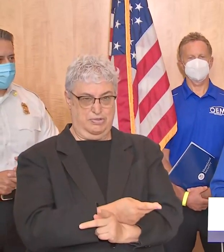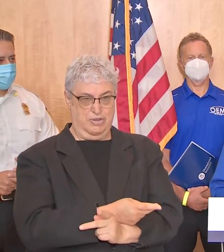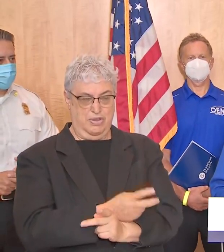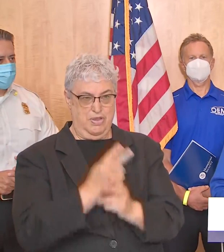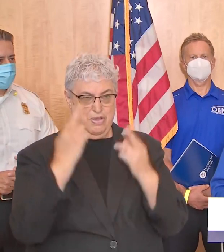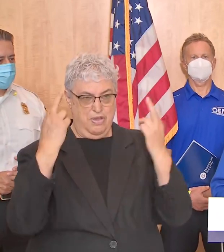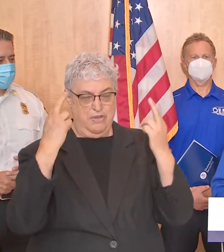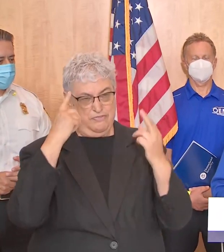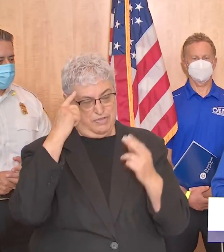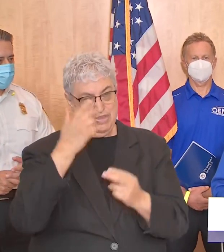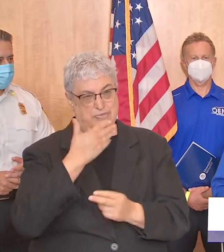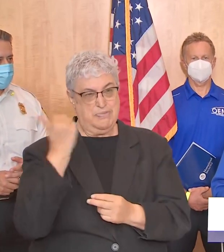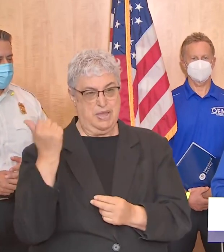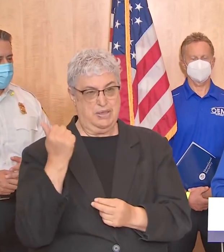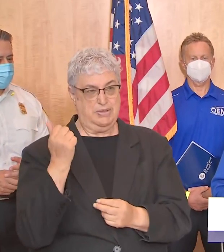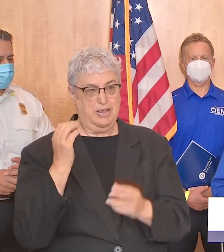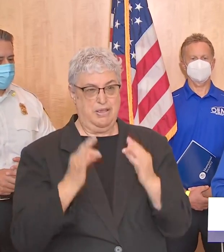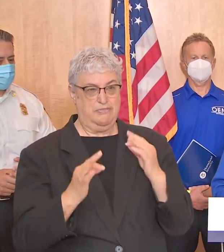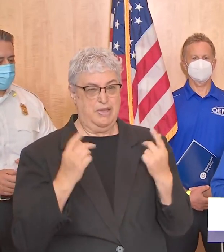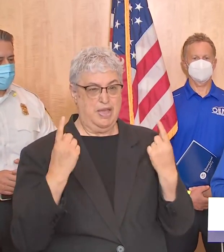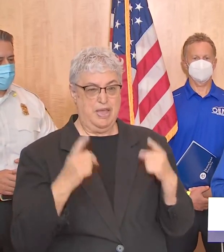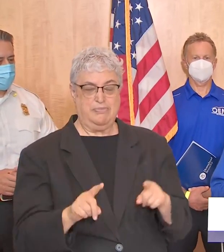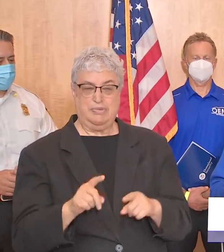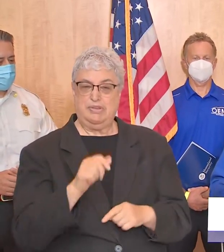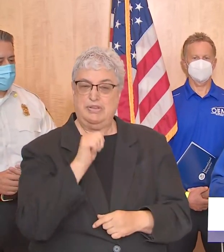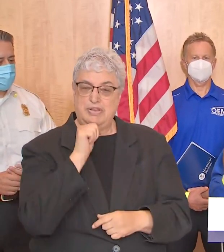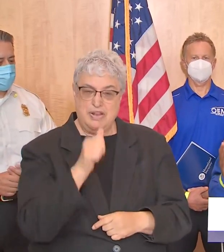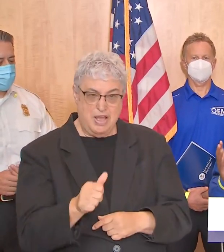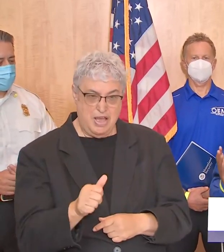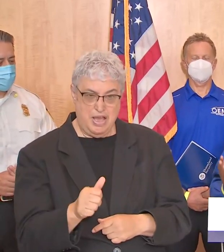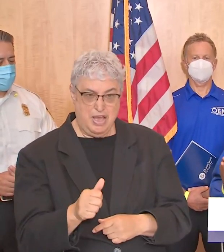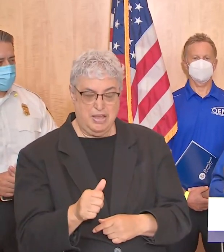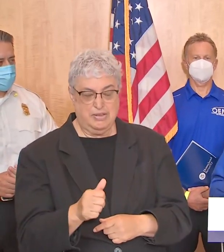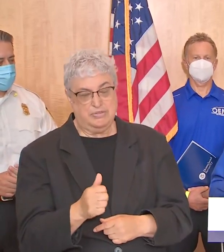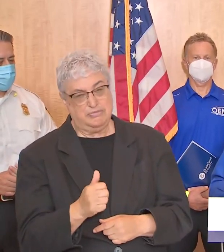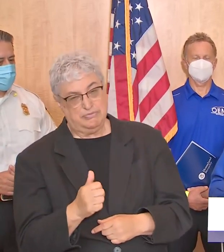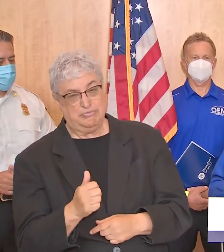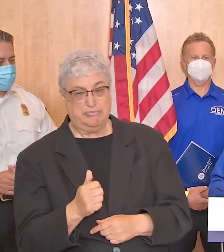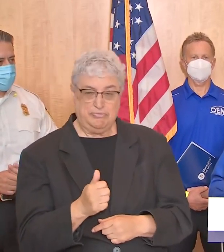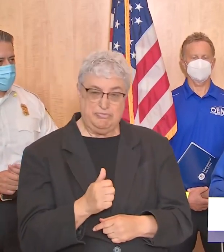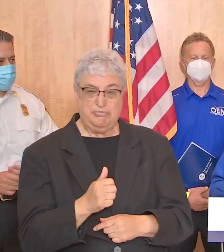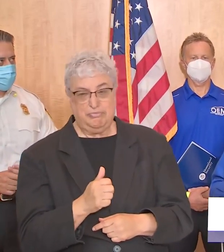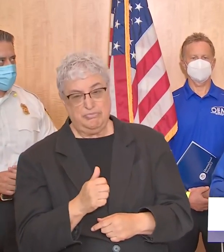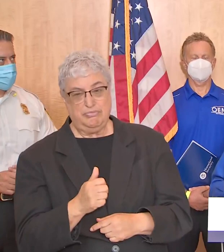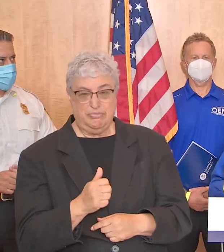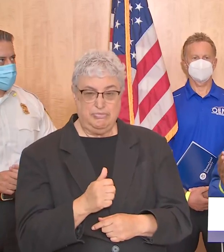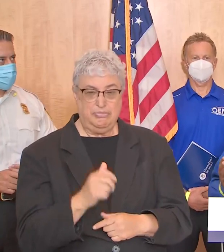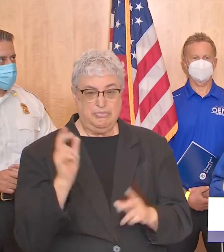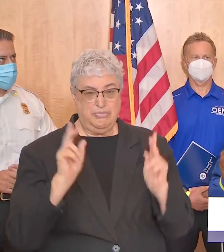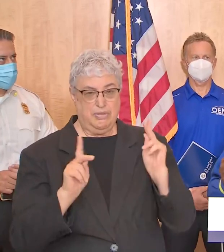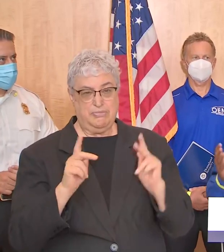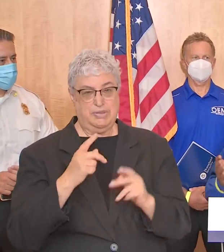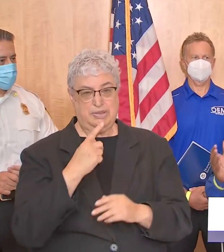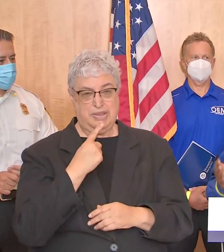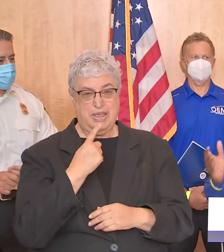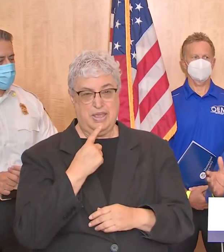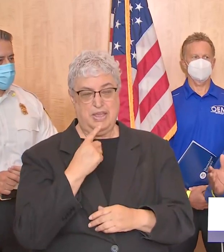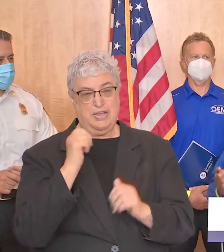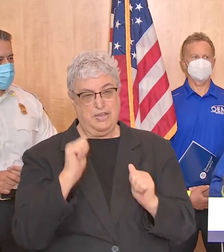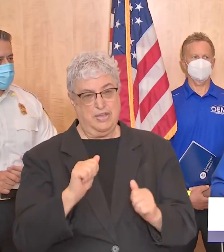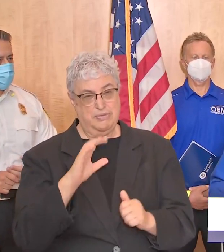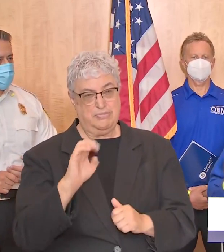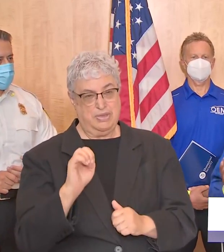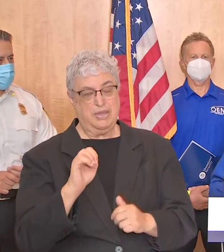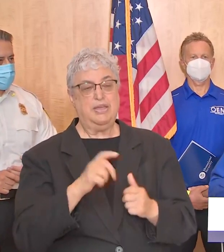best and then if it turns out not to be as bad as as uh people we thought it could